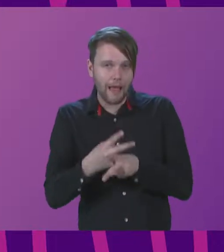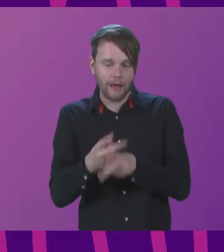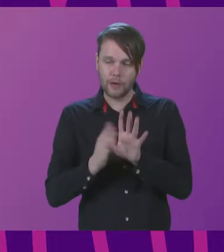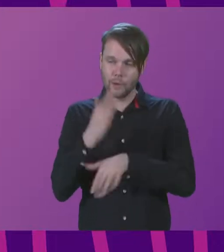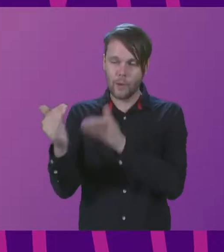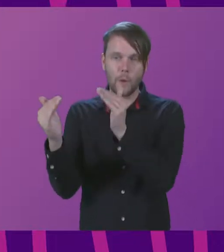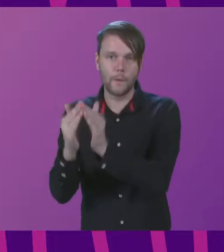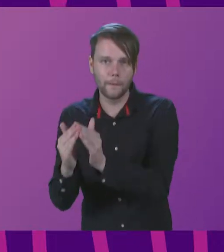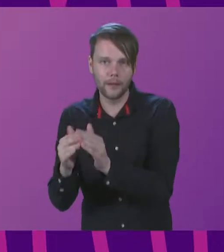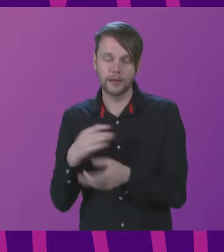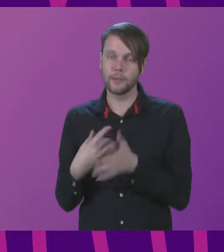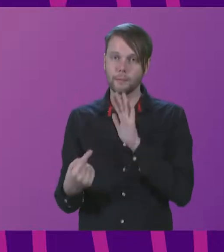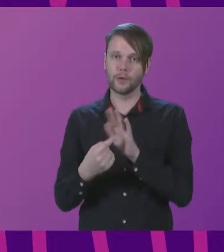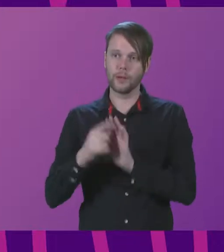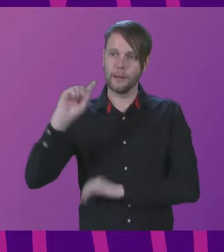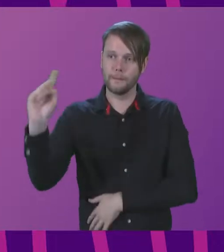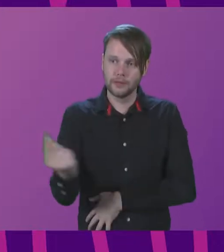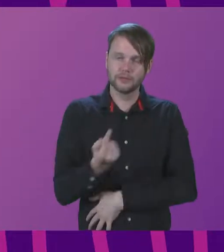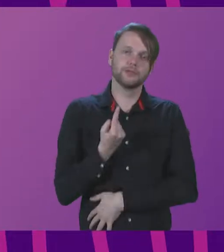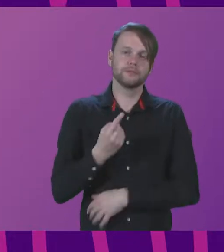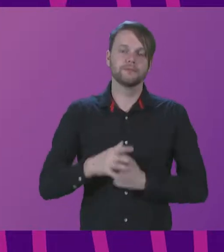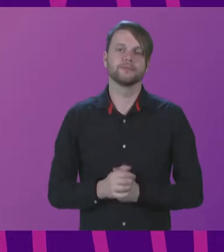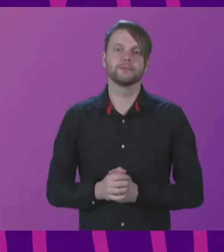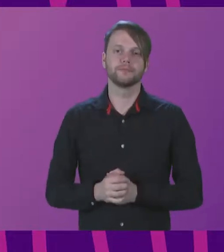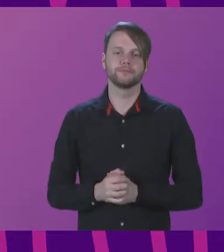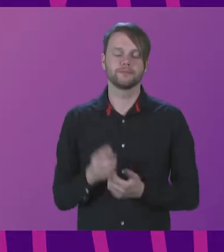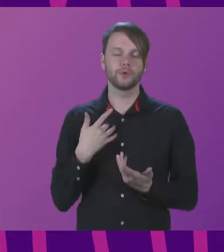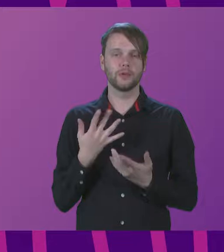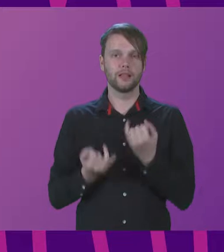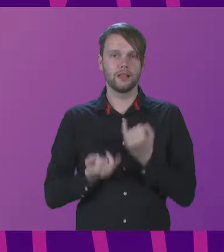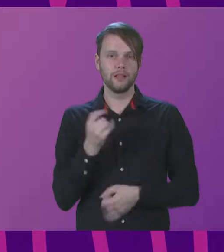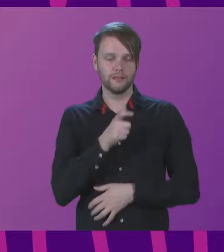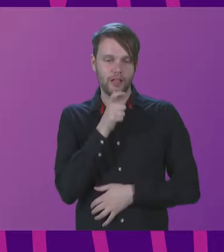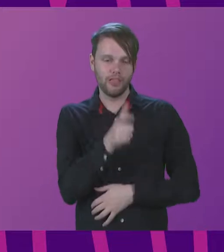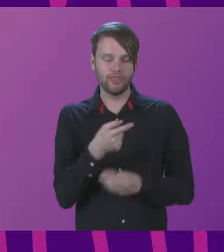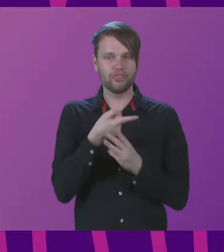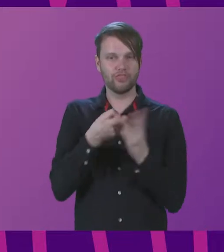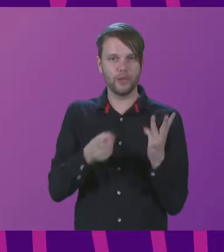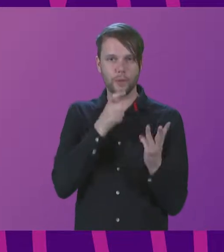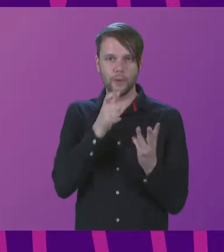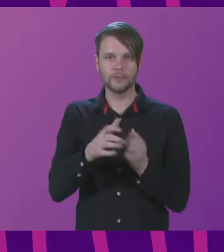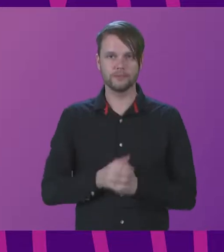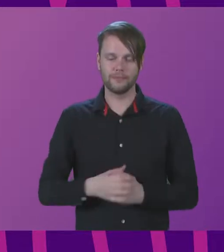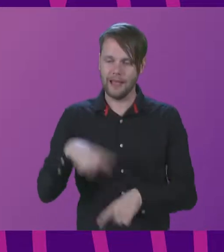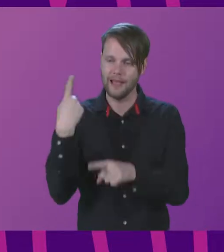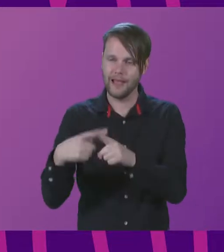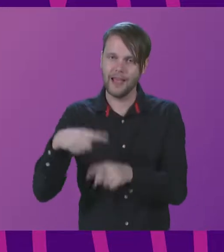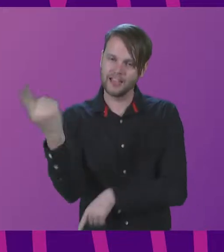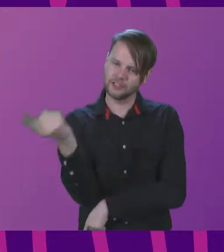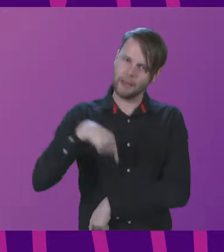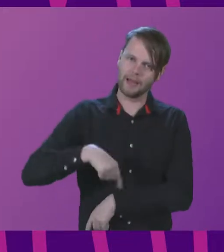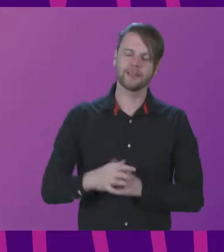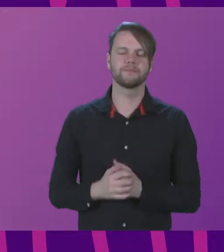and, importantly, come back soon. I'll leave you with those three little words that sum it all up. Haste ye back.